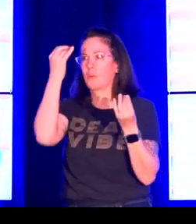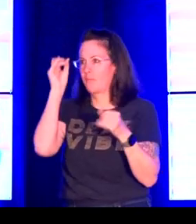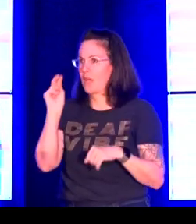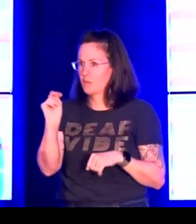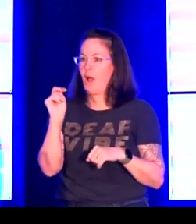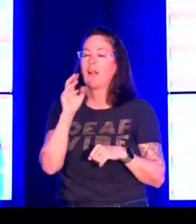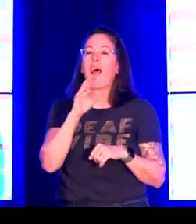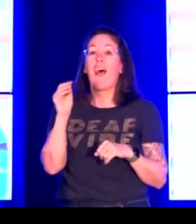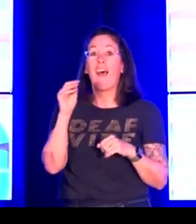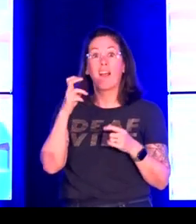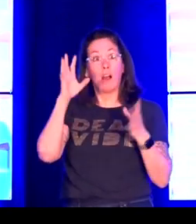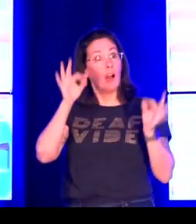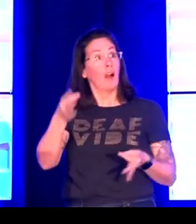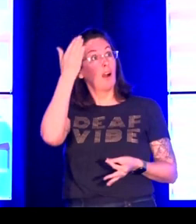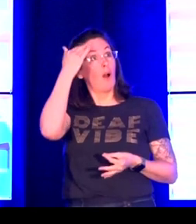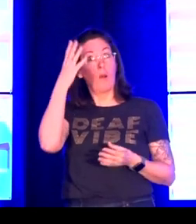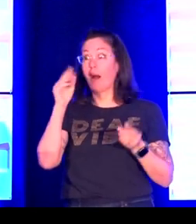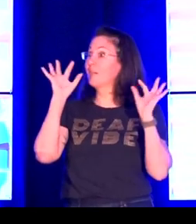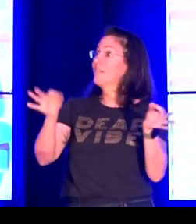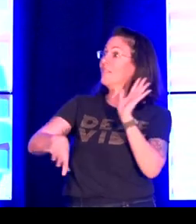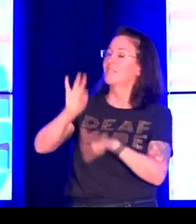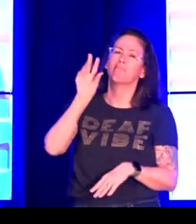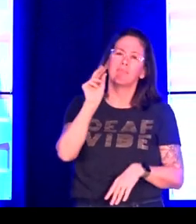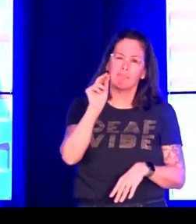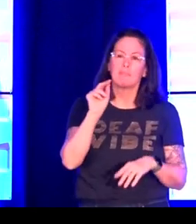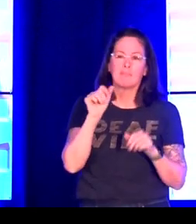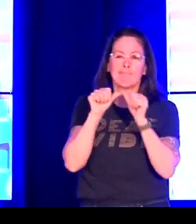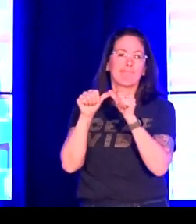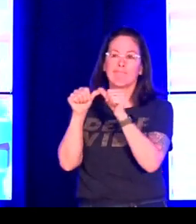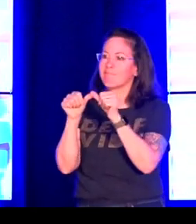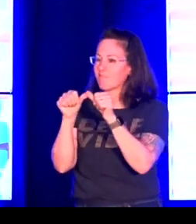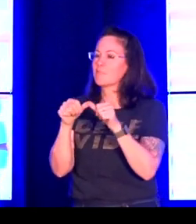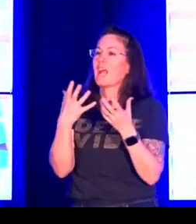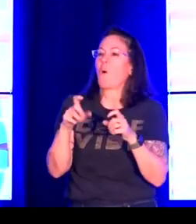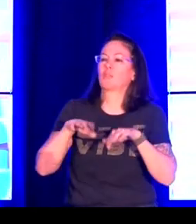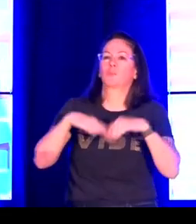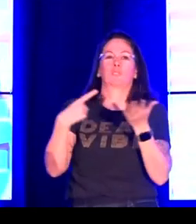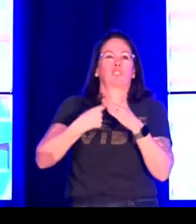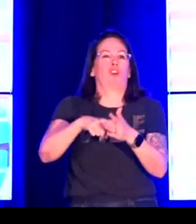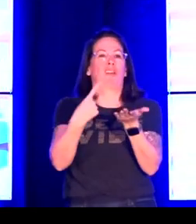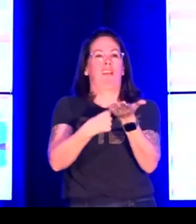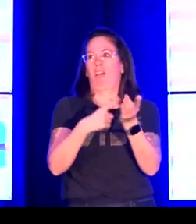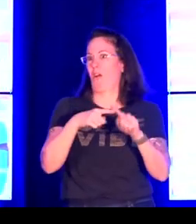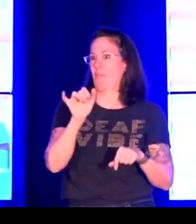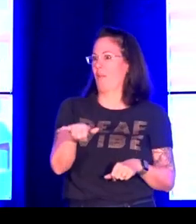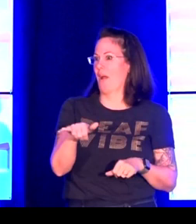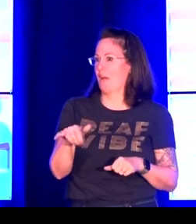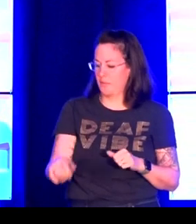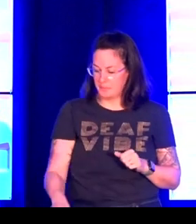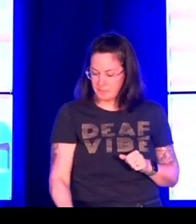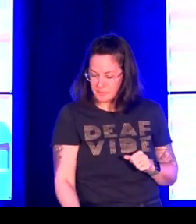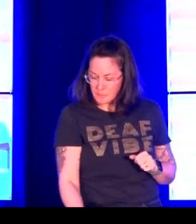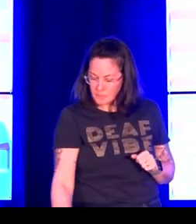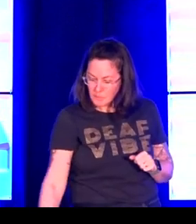these things and think about how we can change this and make these kinds of things more transparent it's not an overnight